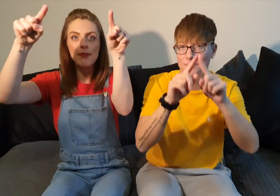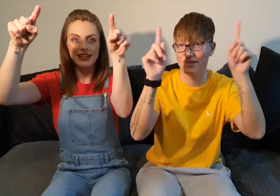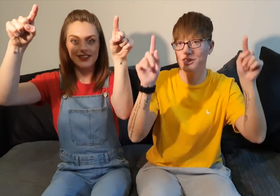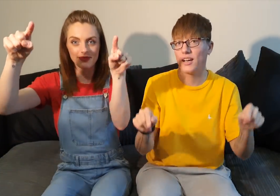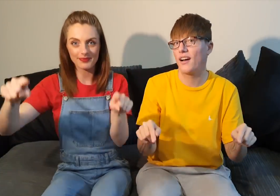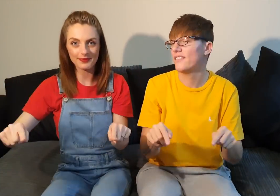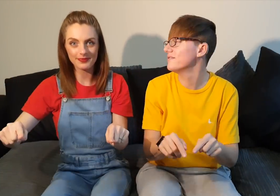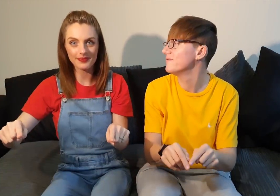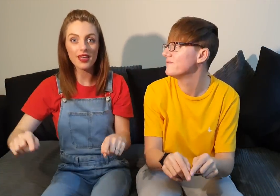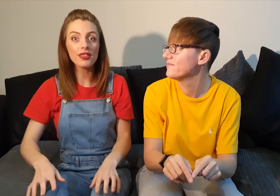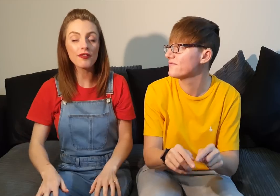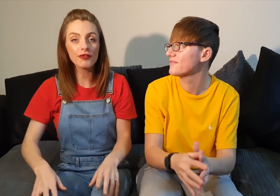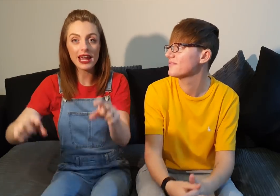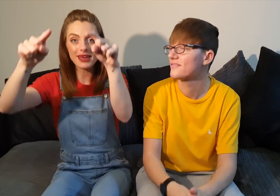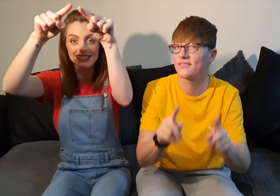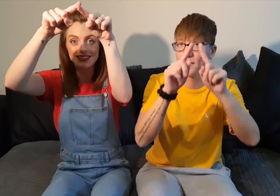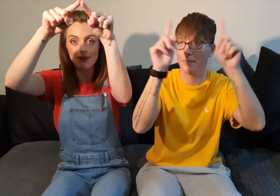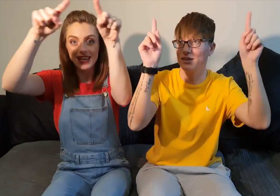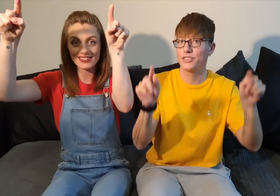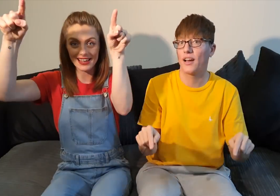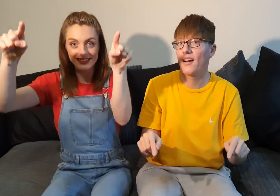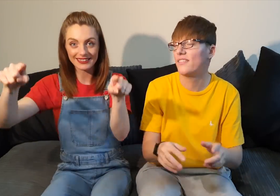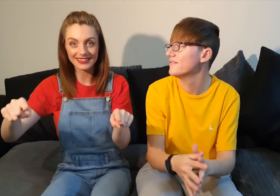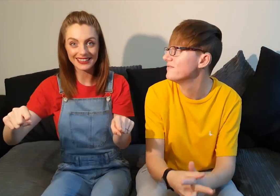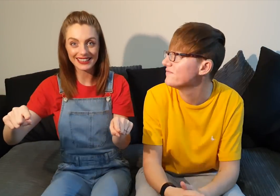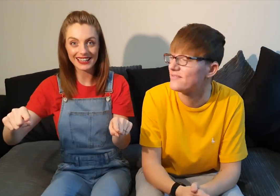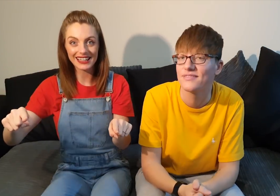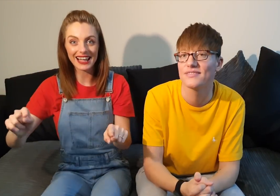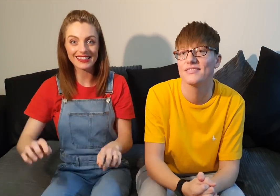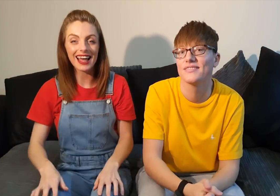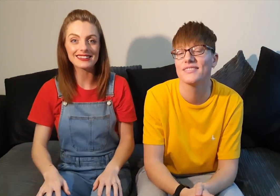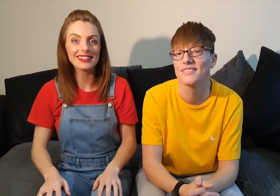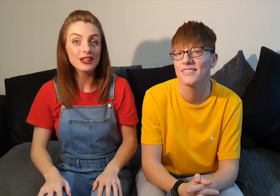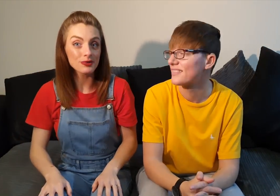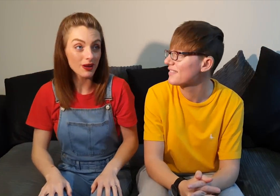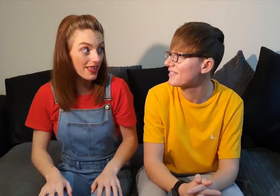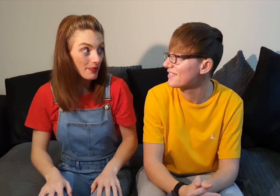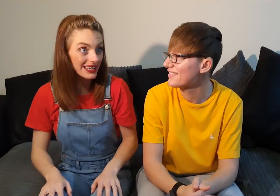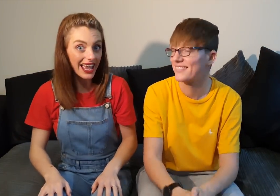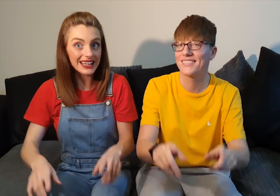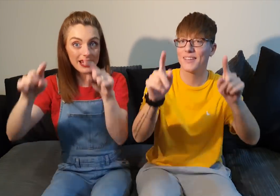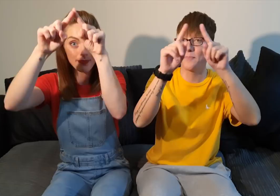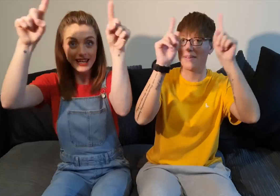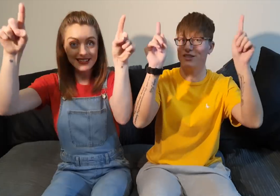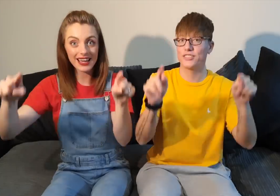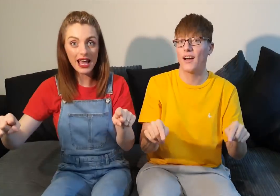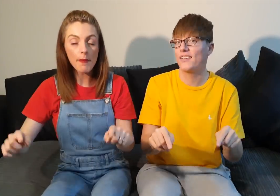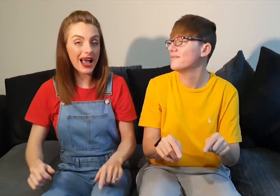picture the frame is picture like that should we try that one again picture back